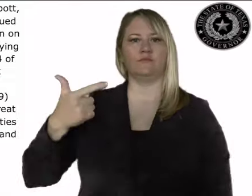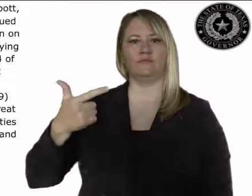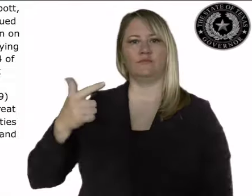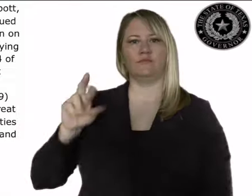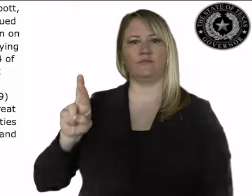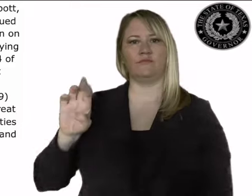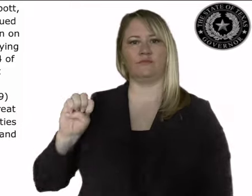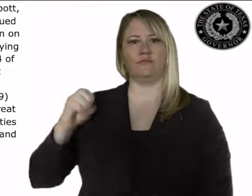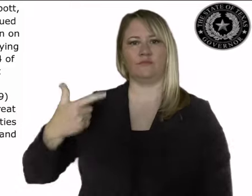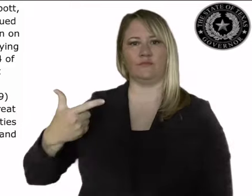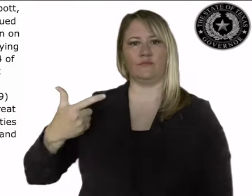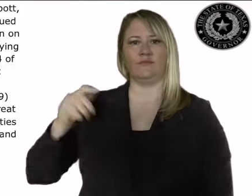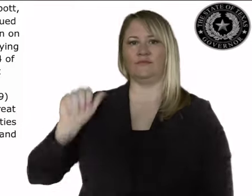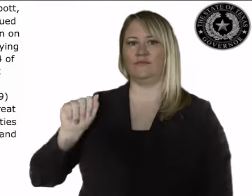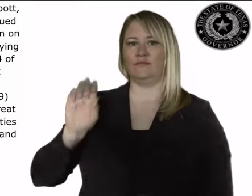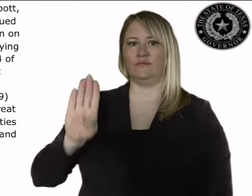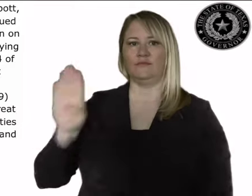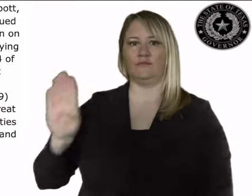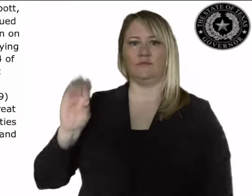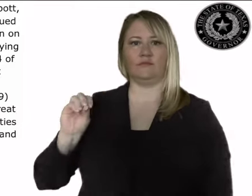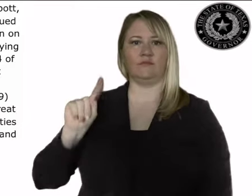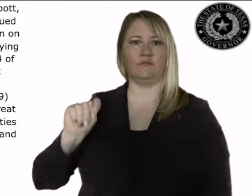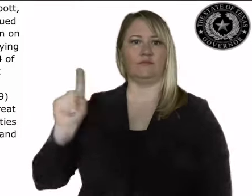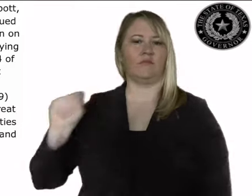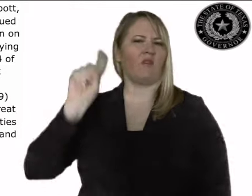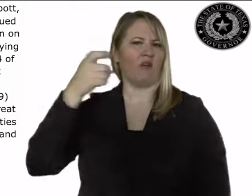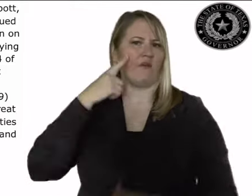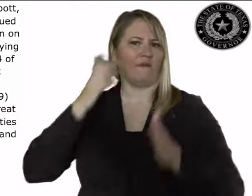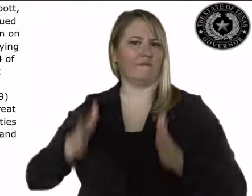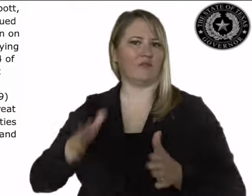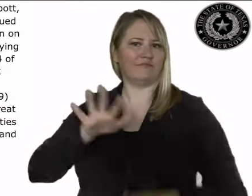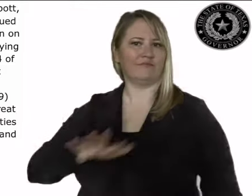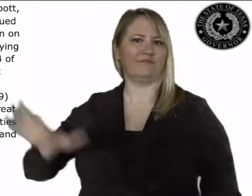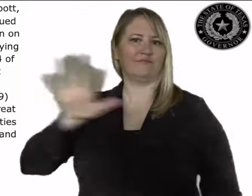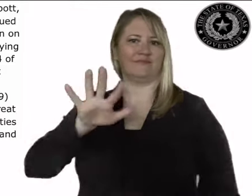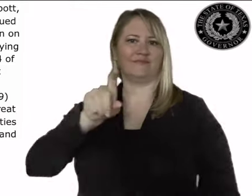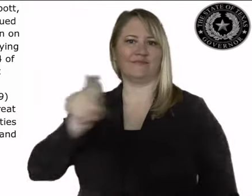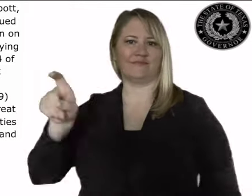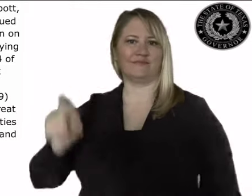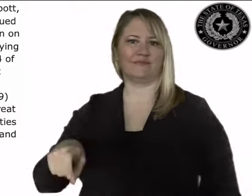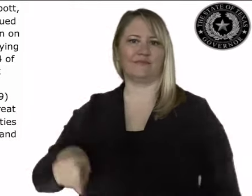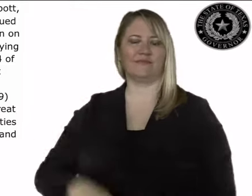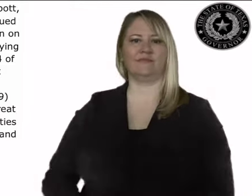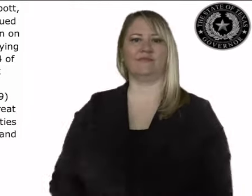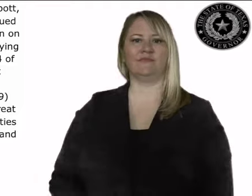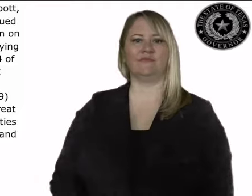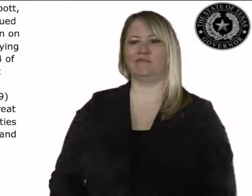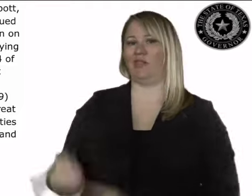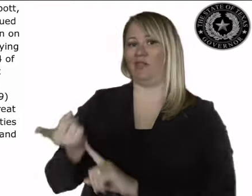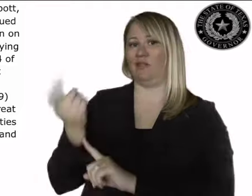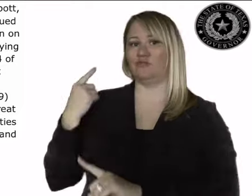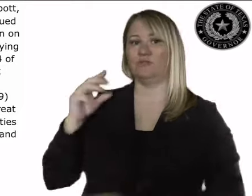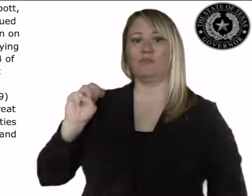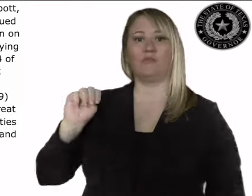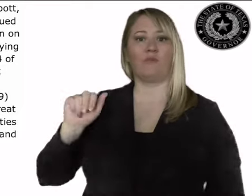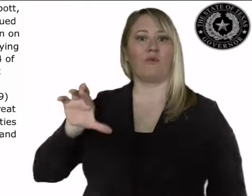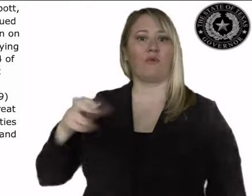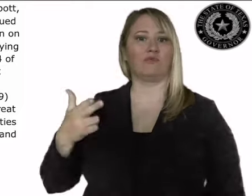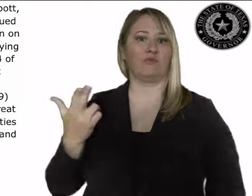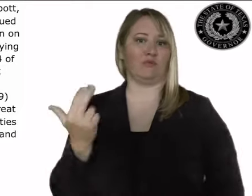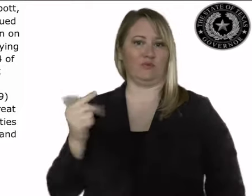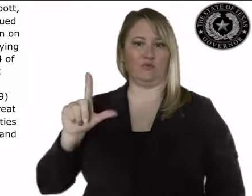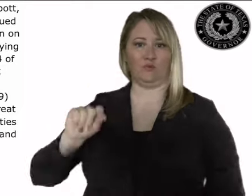Whereas, I, Greg Abbott, Governor of Texas, issued a disaster proclamation on March 13,